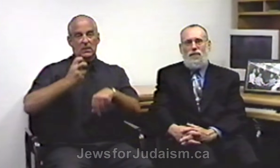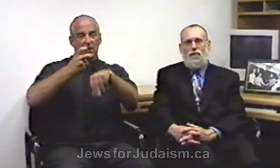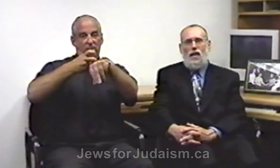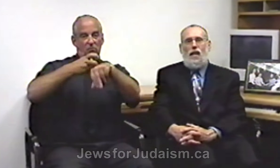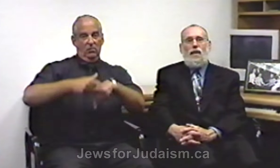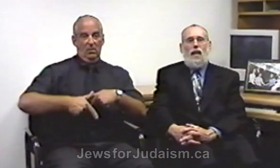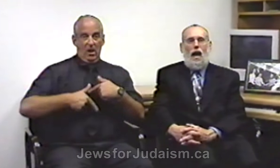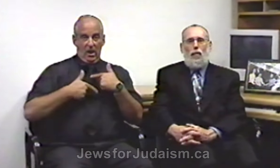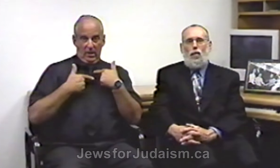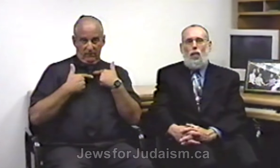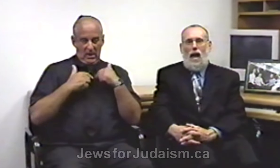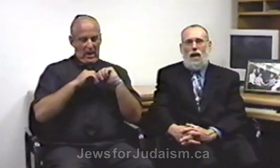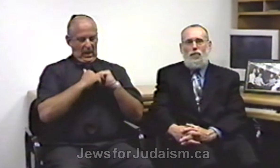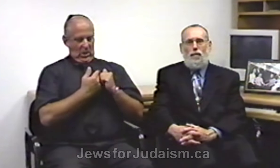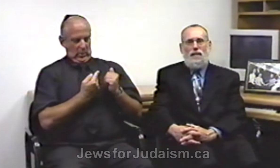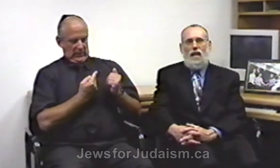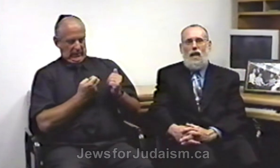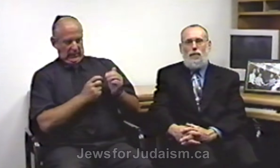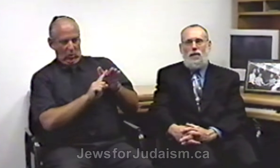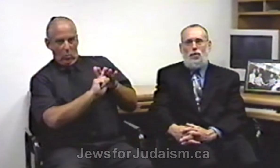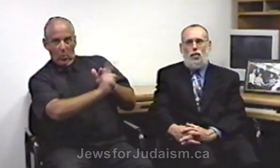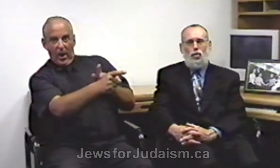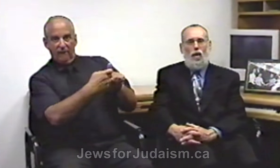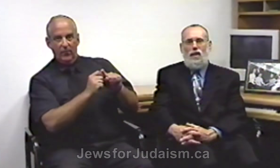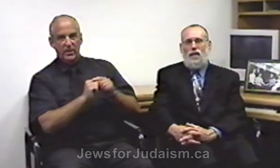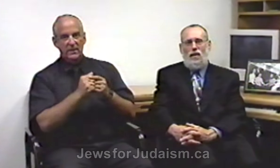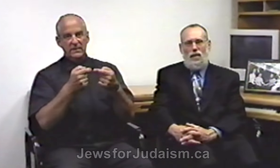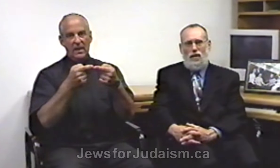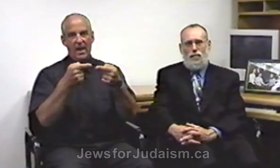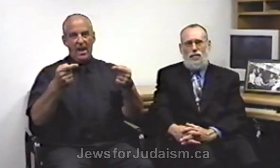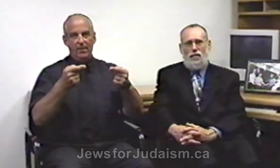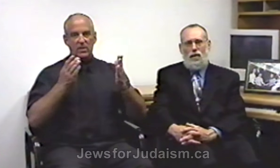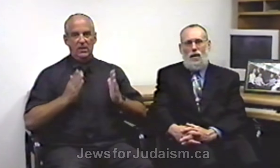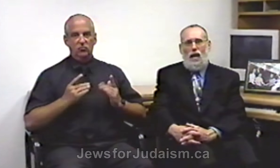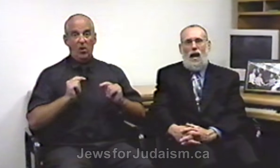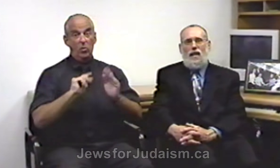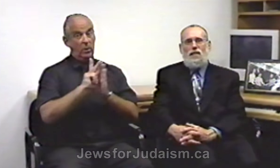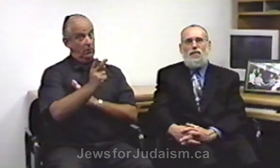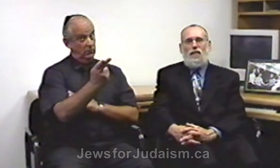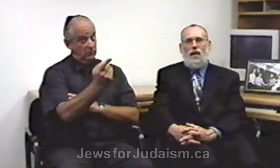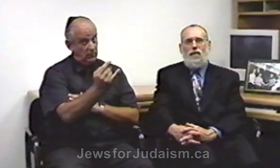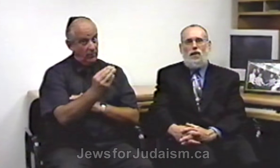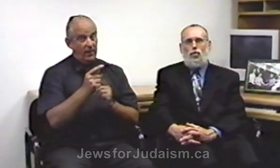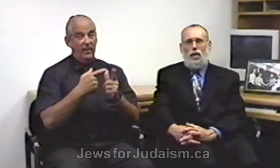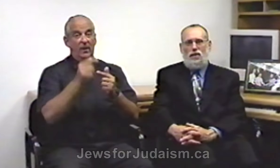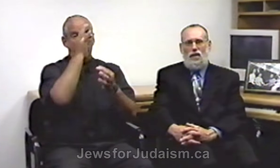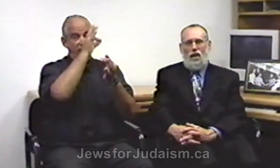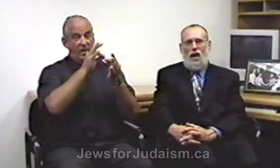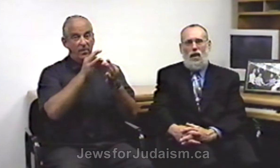how he ran from his enemies who were trying to kill him and his faith and trust in God.